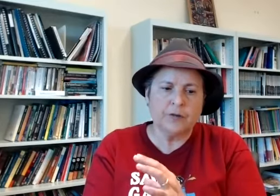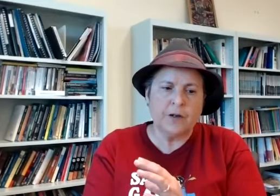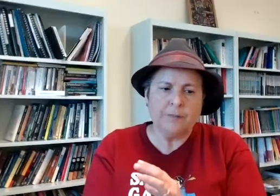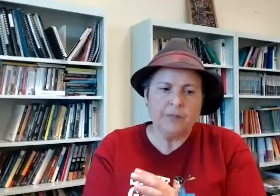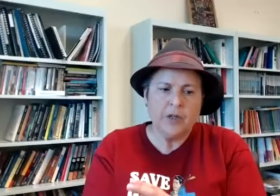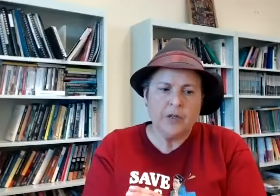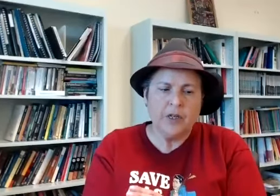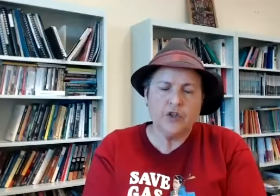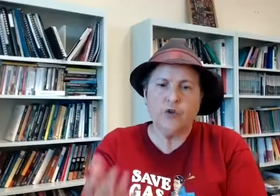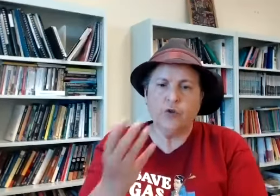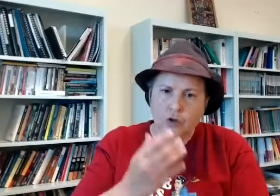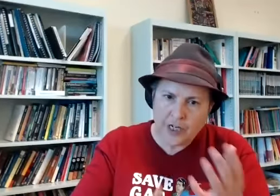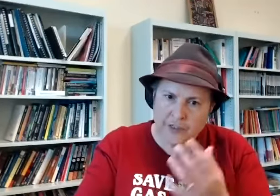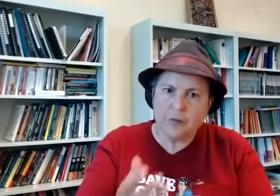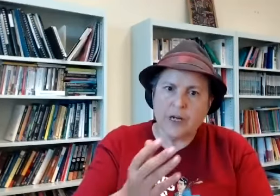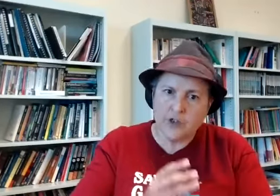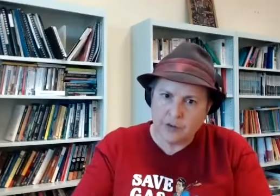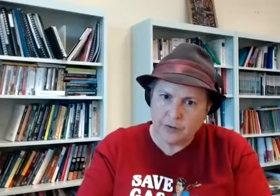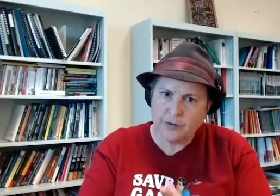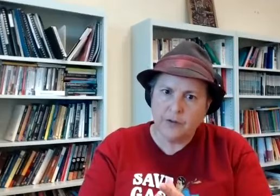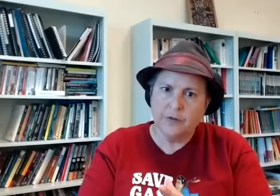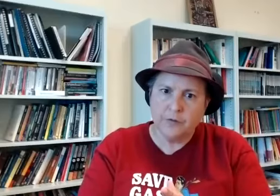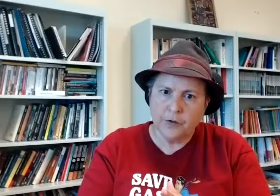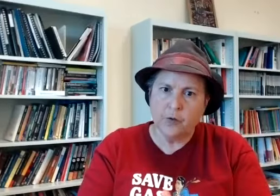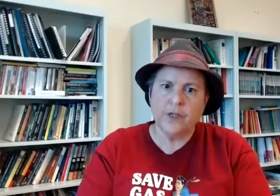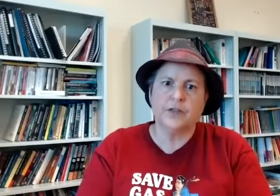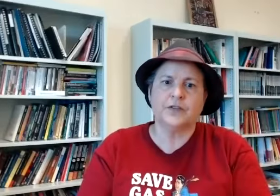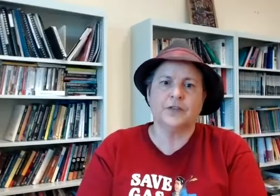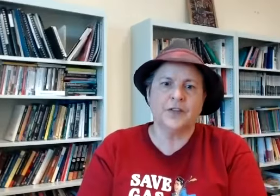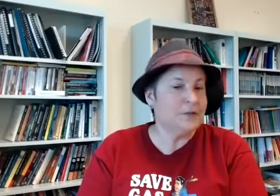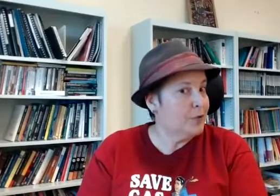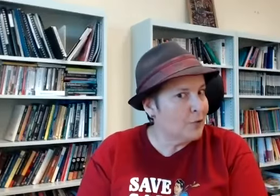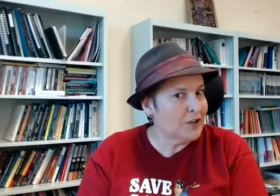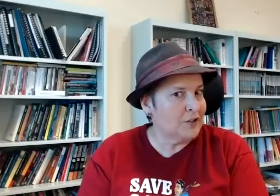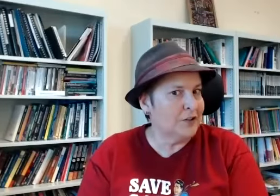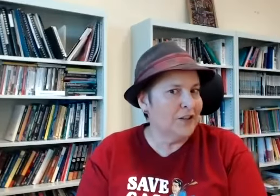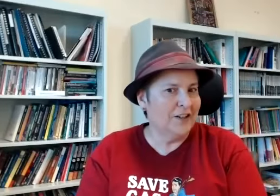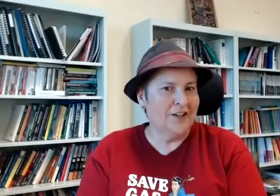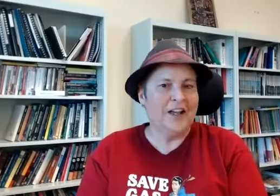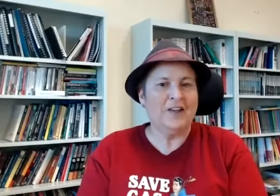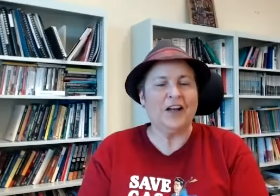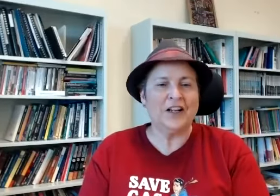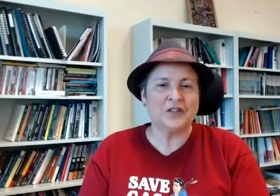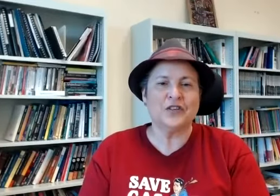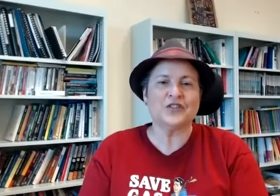of um internal transformation for your audience there's a big one to have our last question